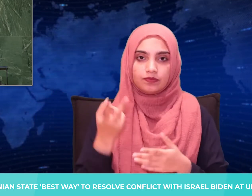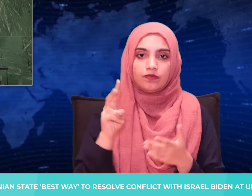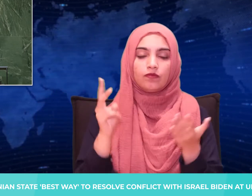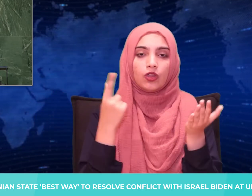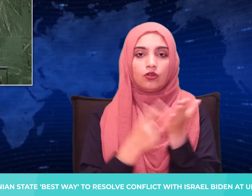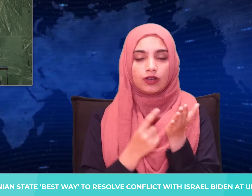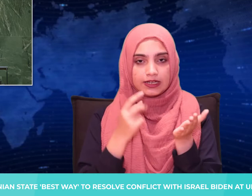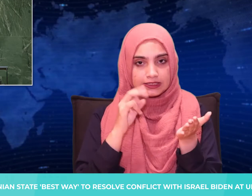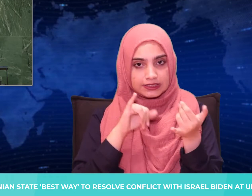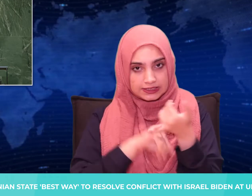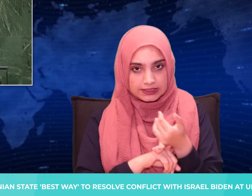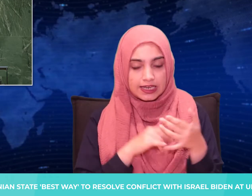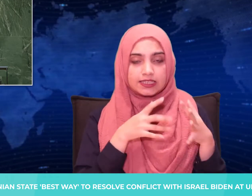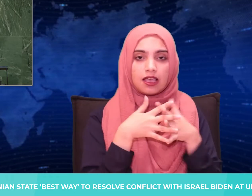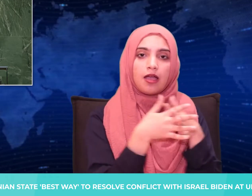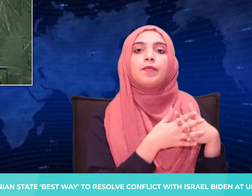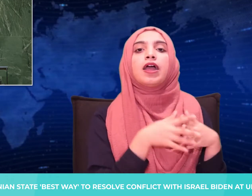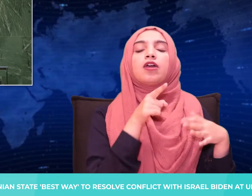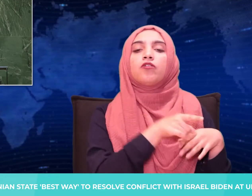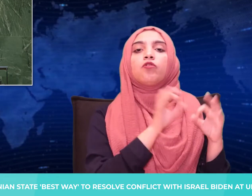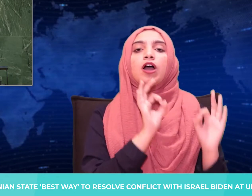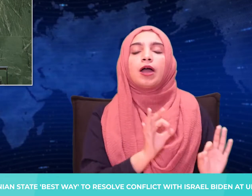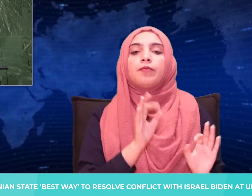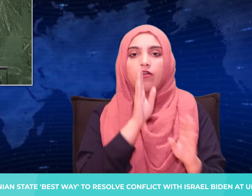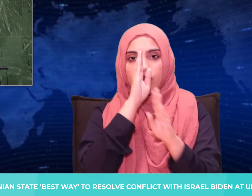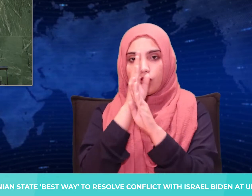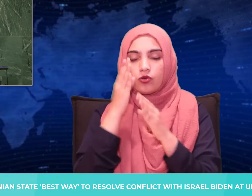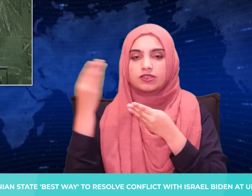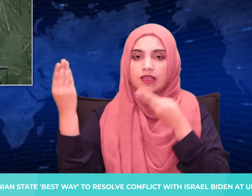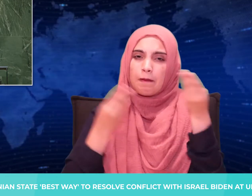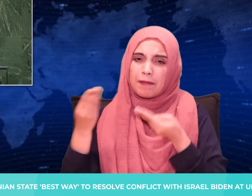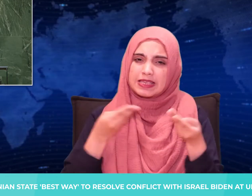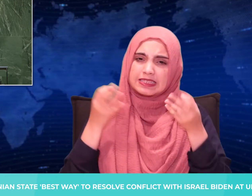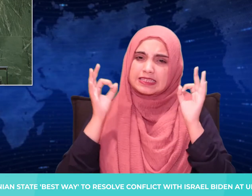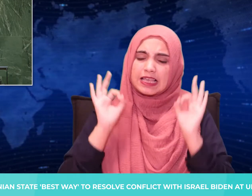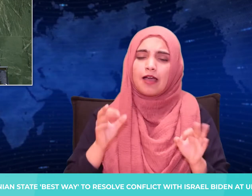with China in the Indo-Pacific and on trade and human rights issues.